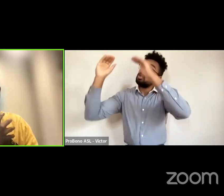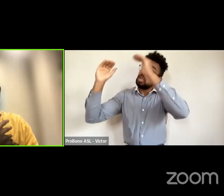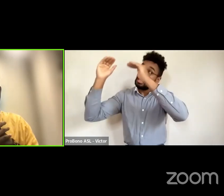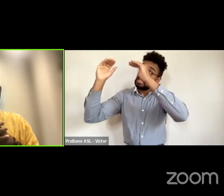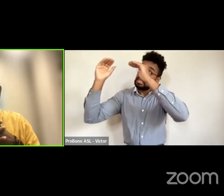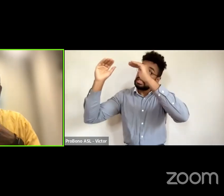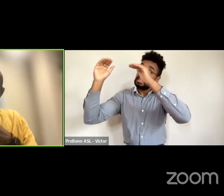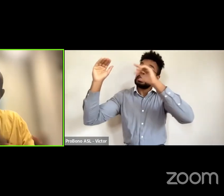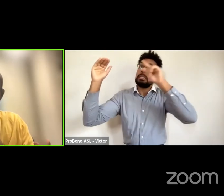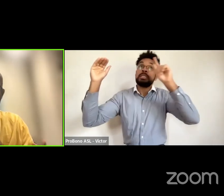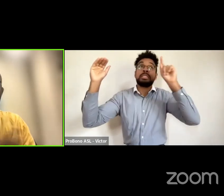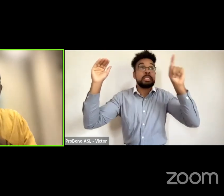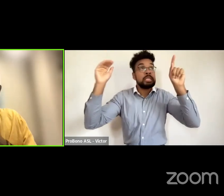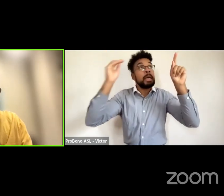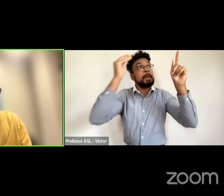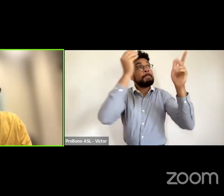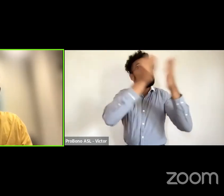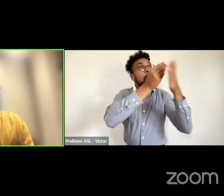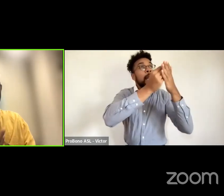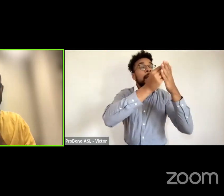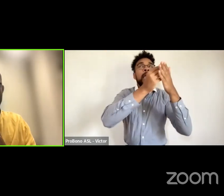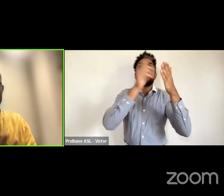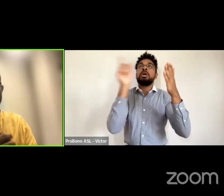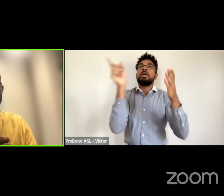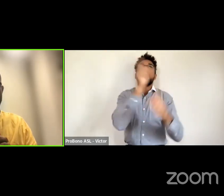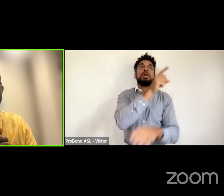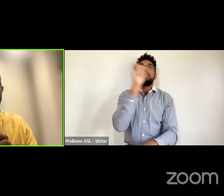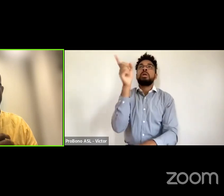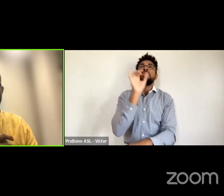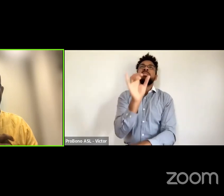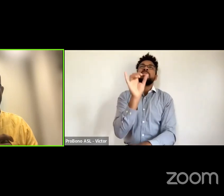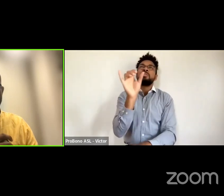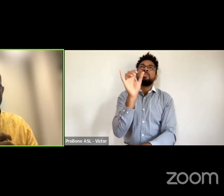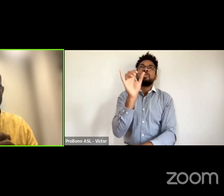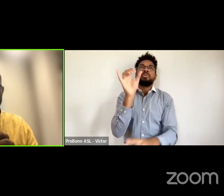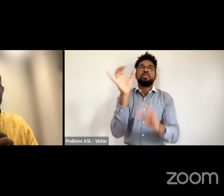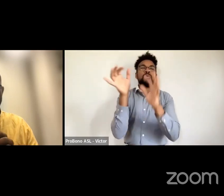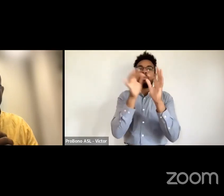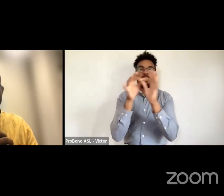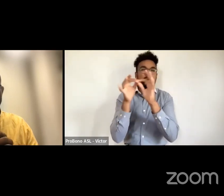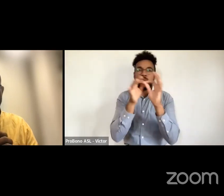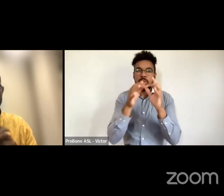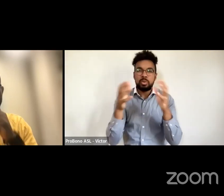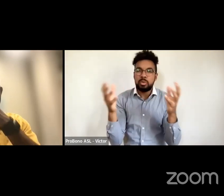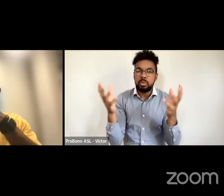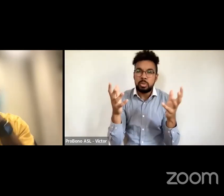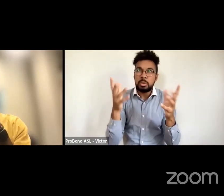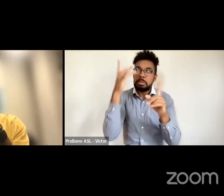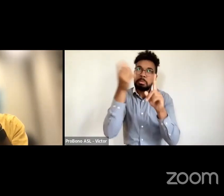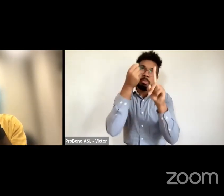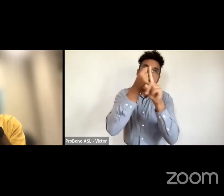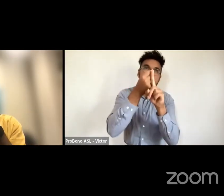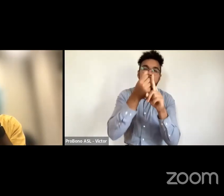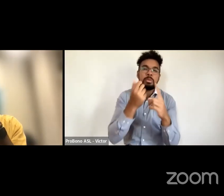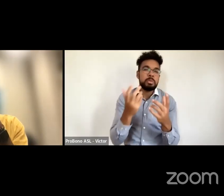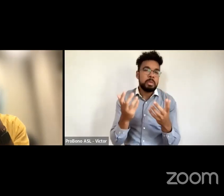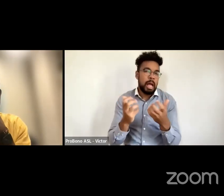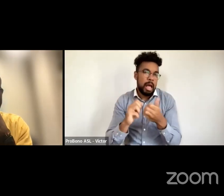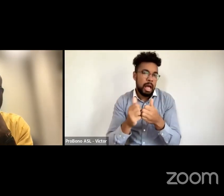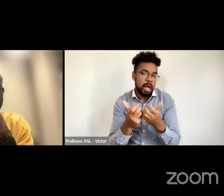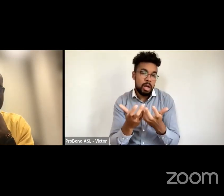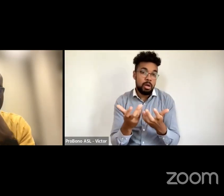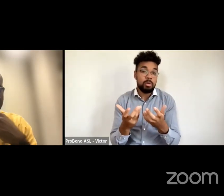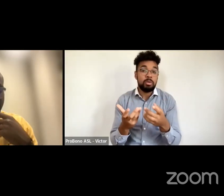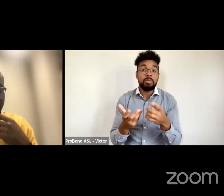how how can that change our relationship to finance um i would i would like to start with the